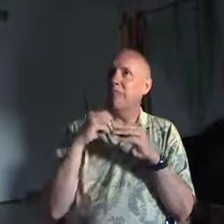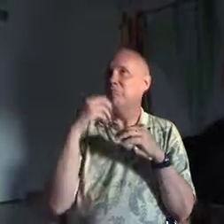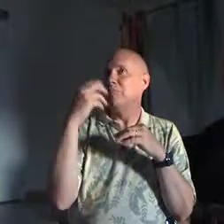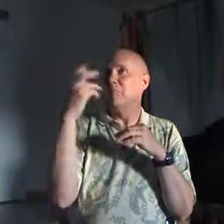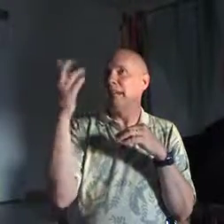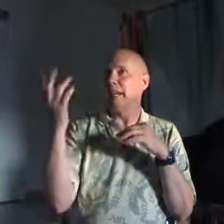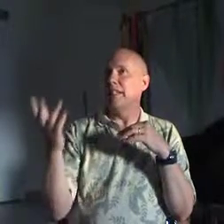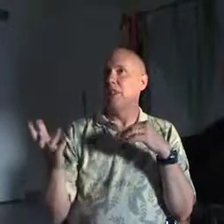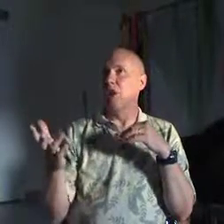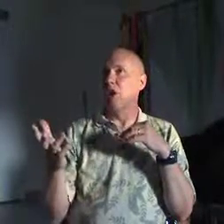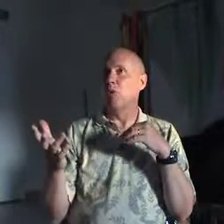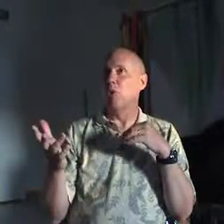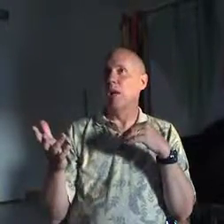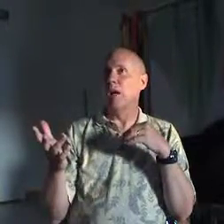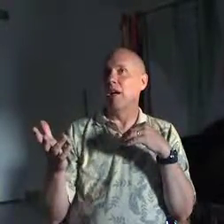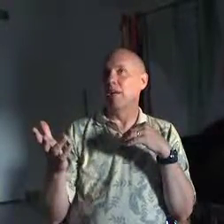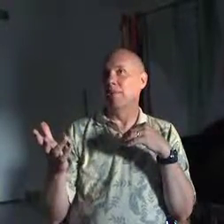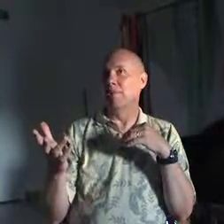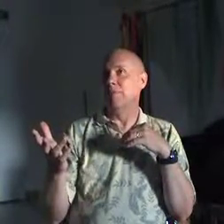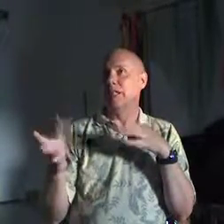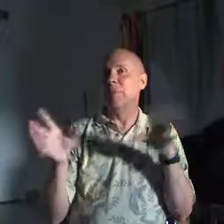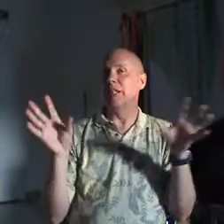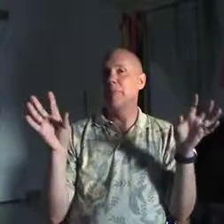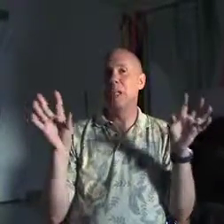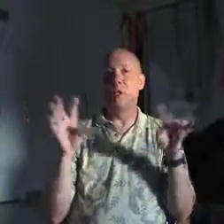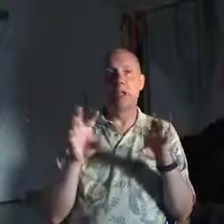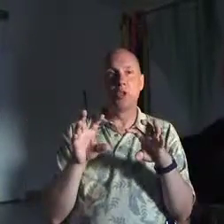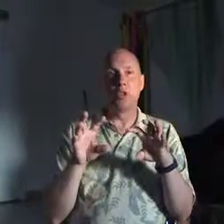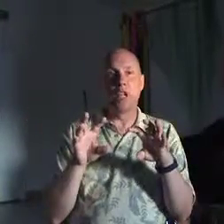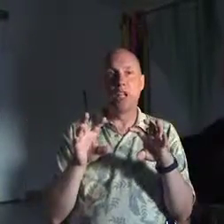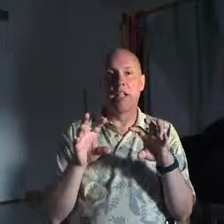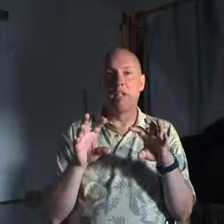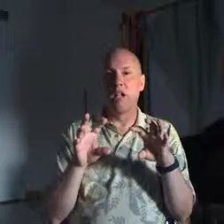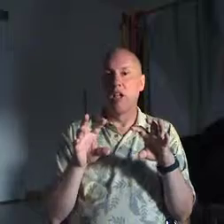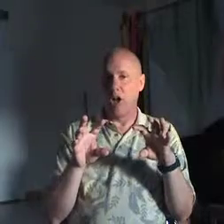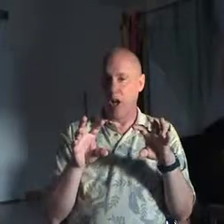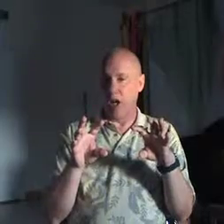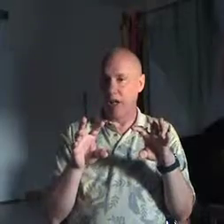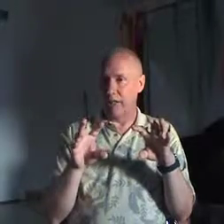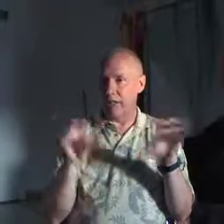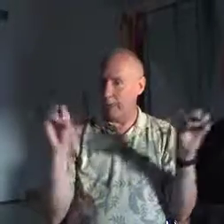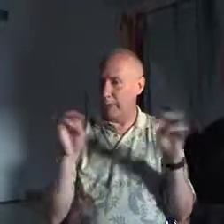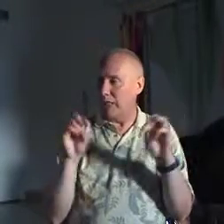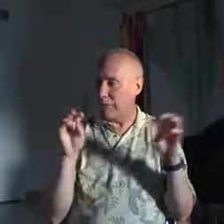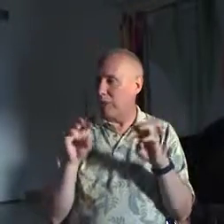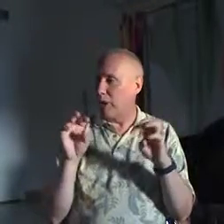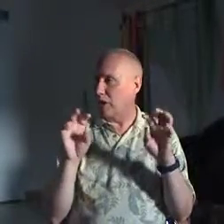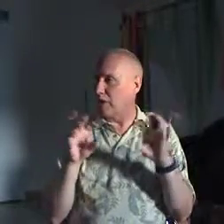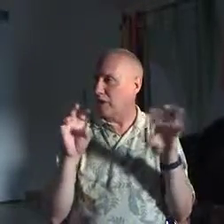decades ago, some experiments were done on subatomic particles.